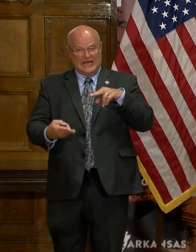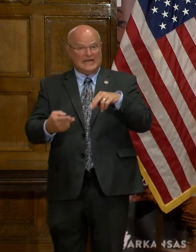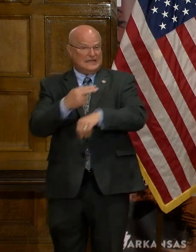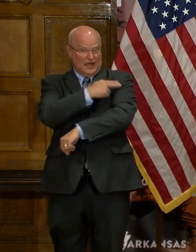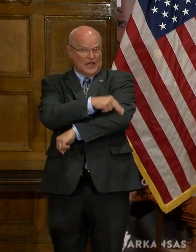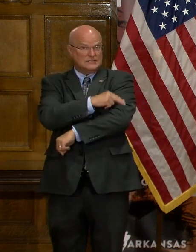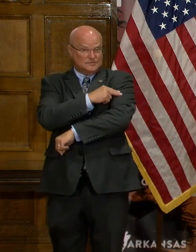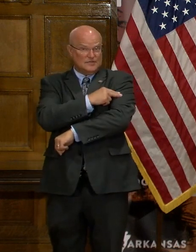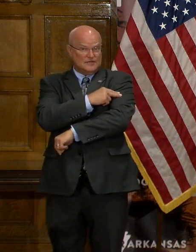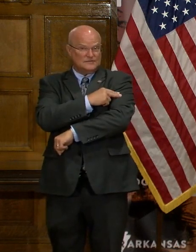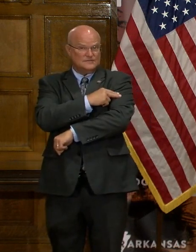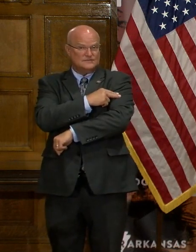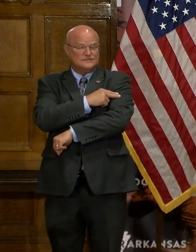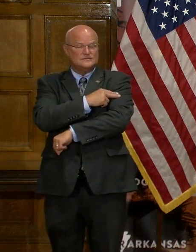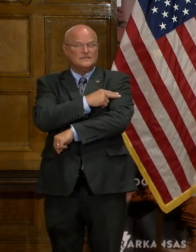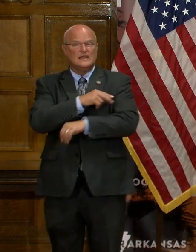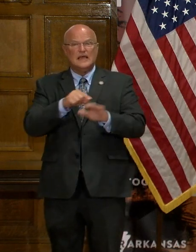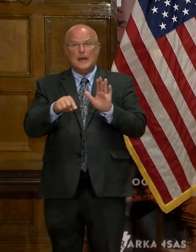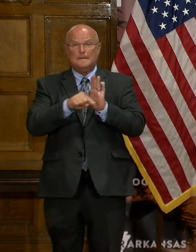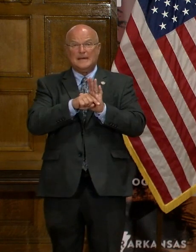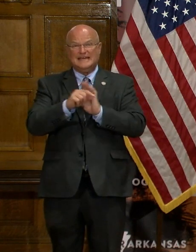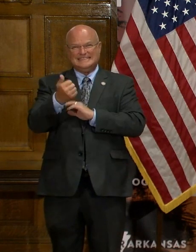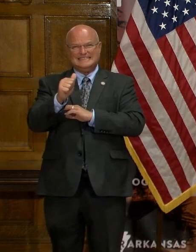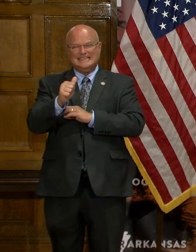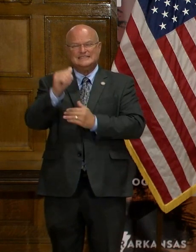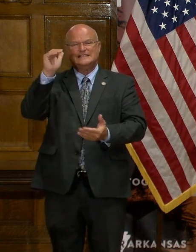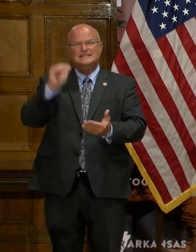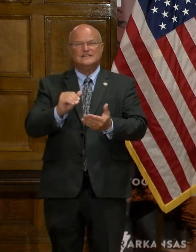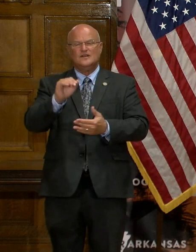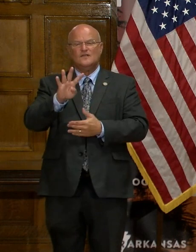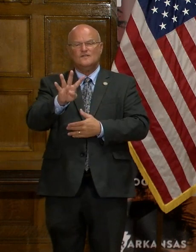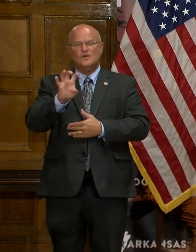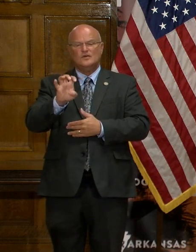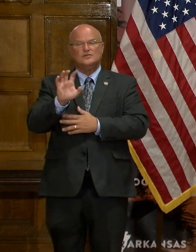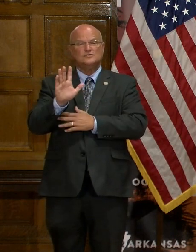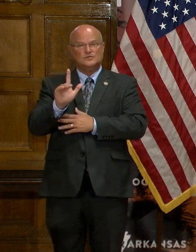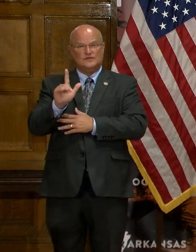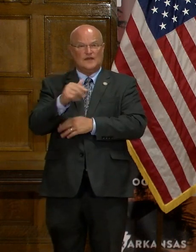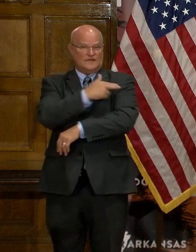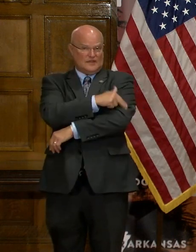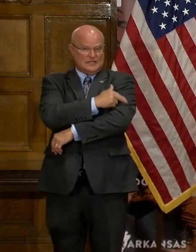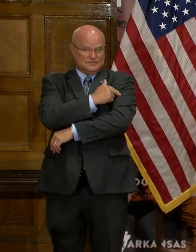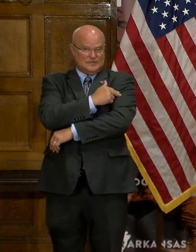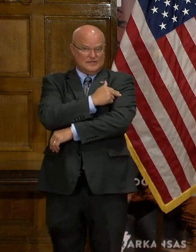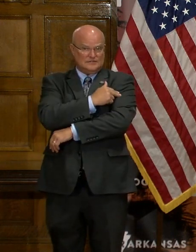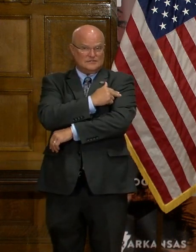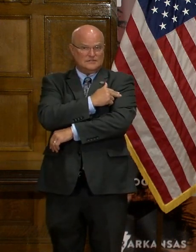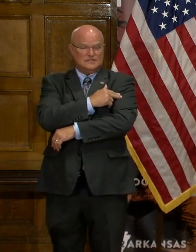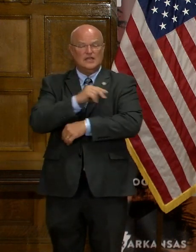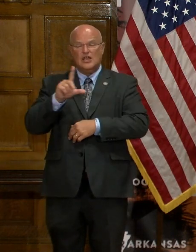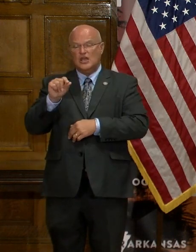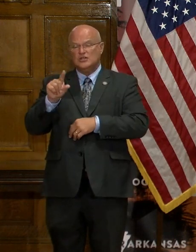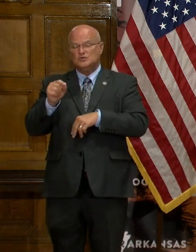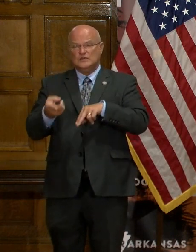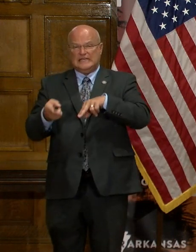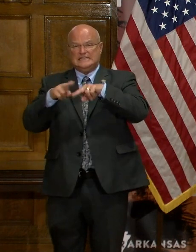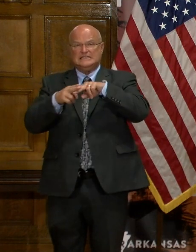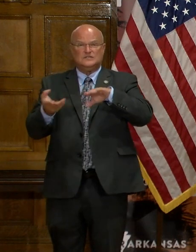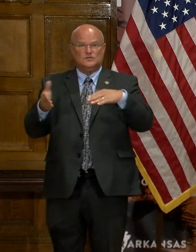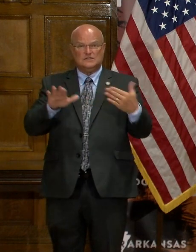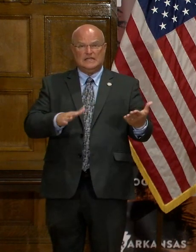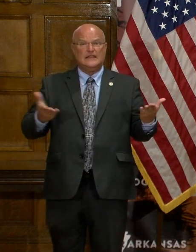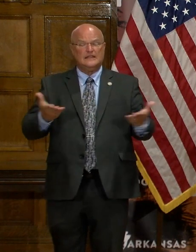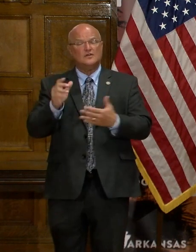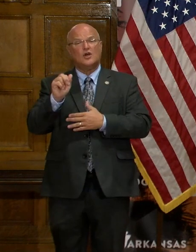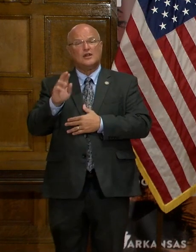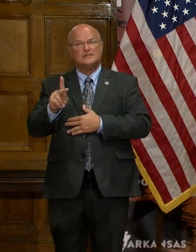hospitalizations. We have a minus 10 so it's down to 425. And we have 20 additional deaths here in Arkansas